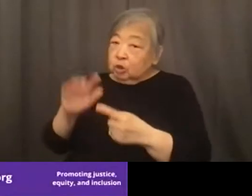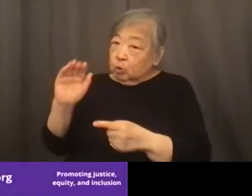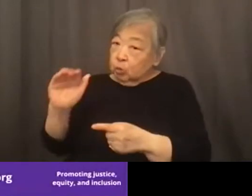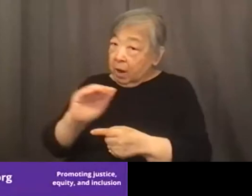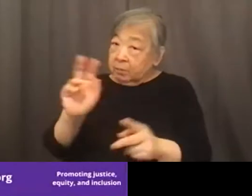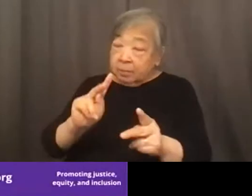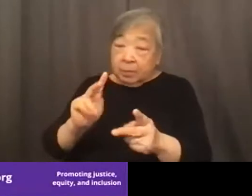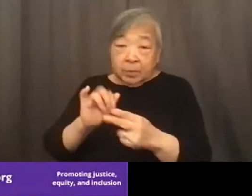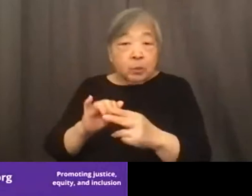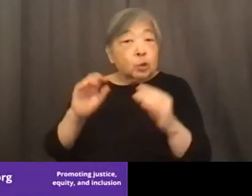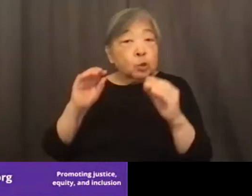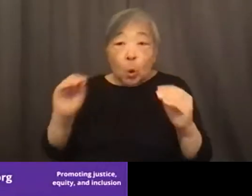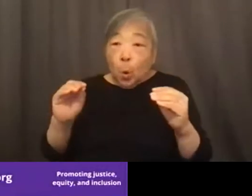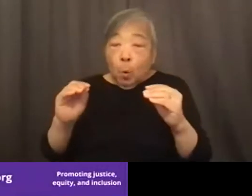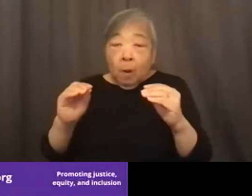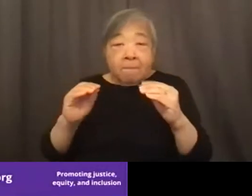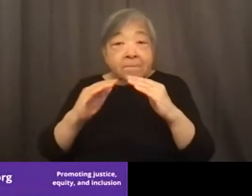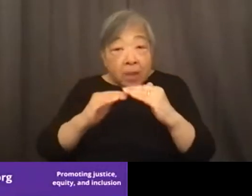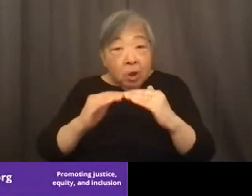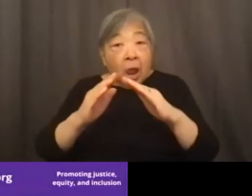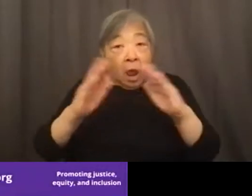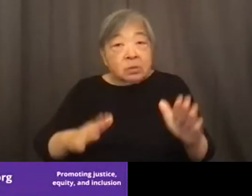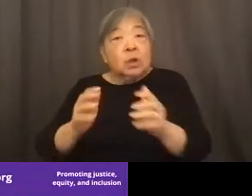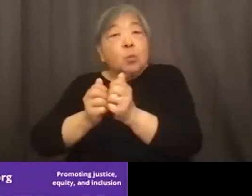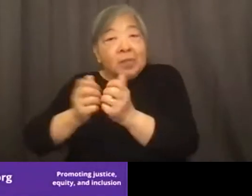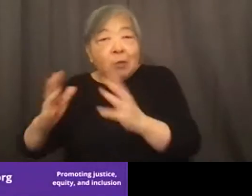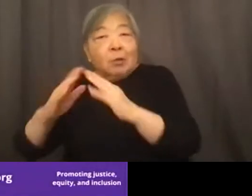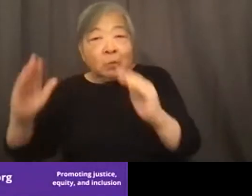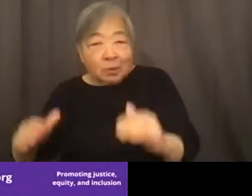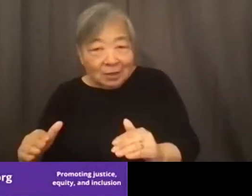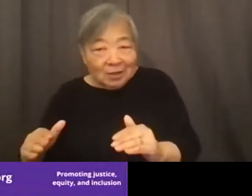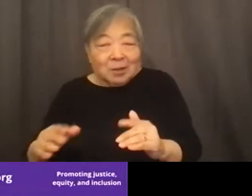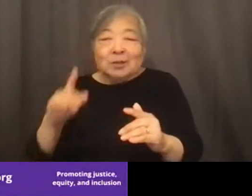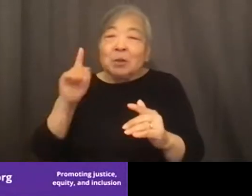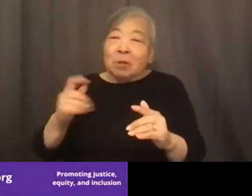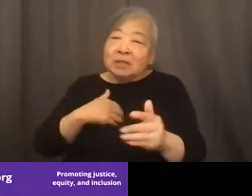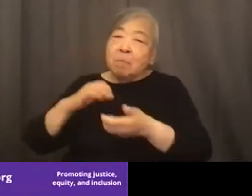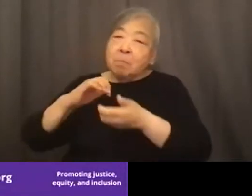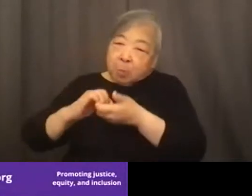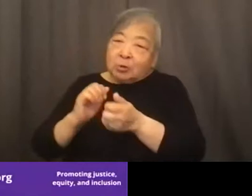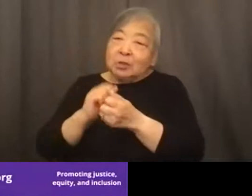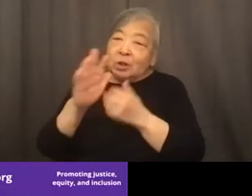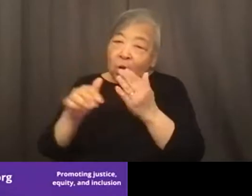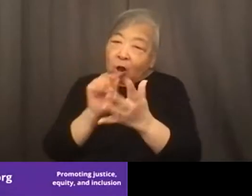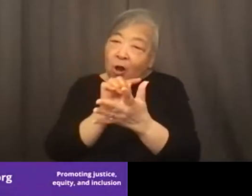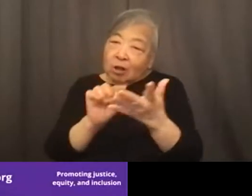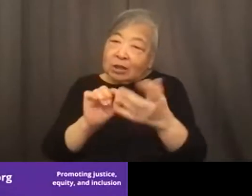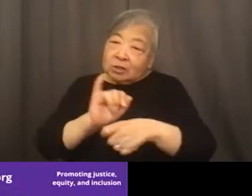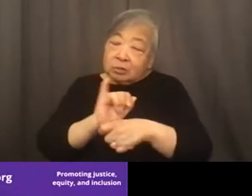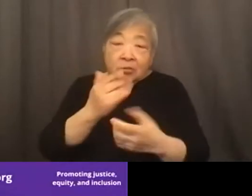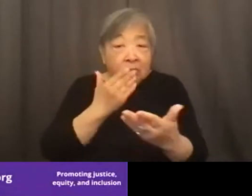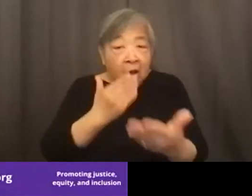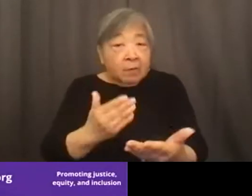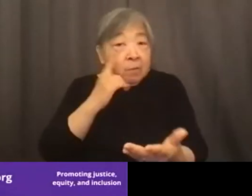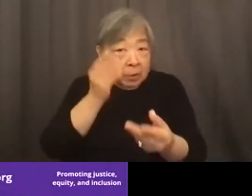there is no fair housing without housing. So we definitely need to have partners in all industries and so grateful for for the information you